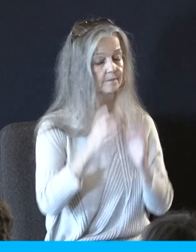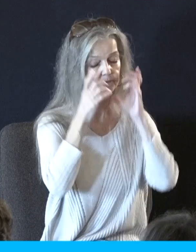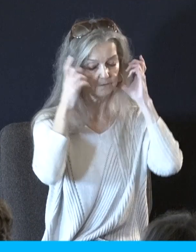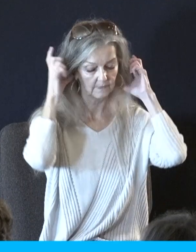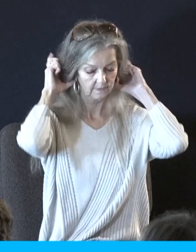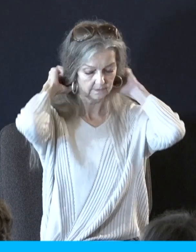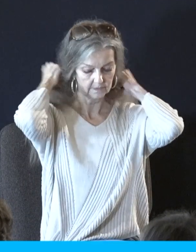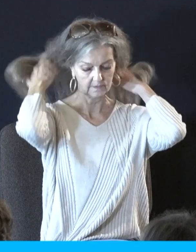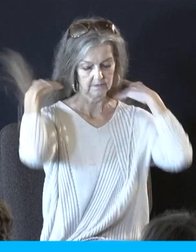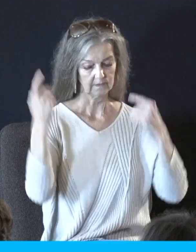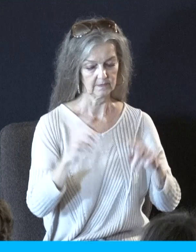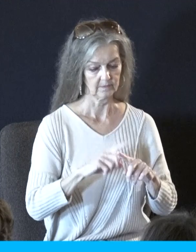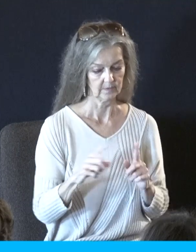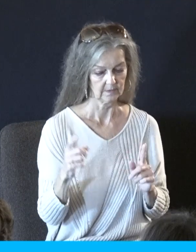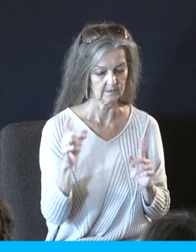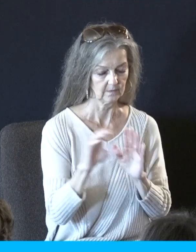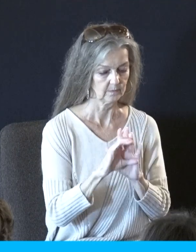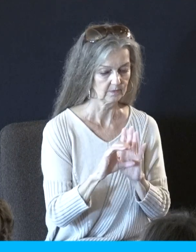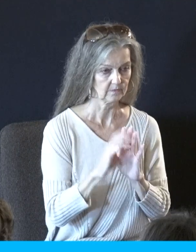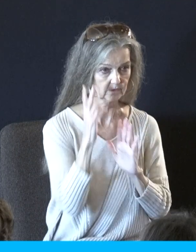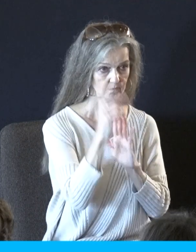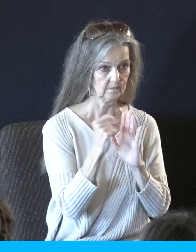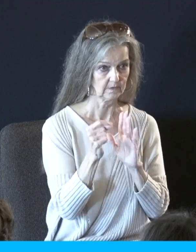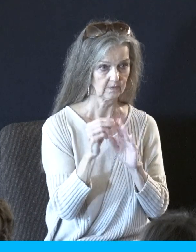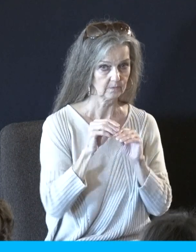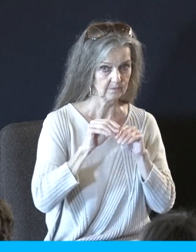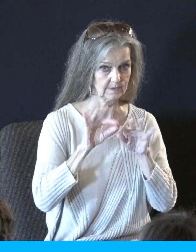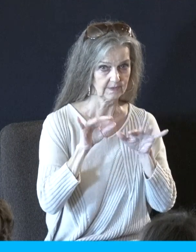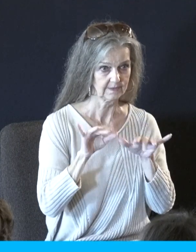However, images and videos slowly began leaking out to the outside world.